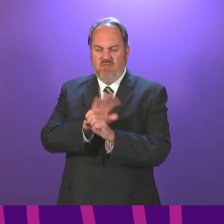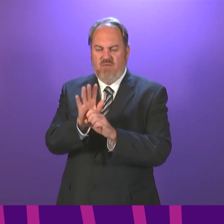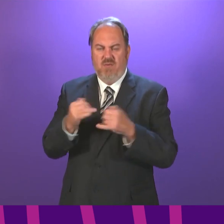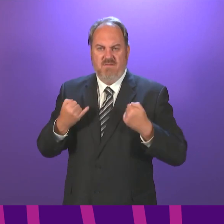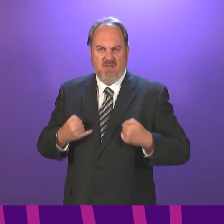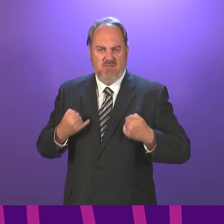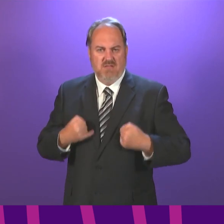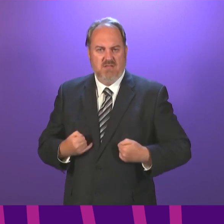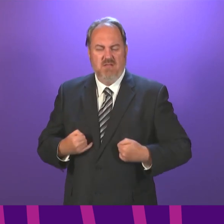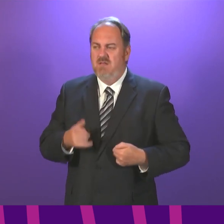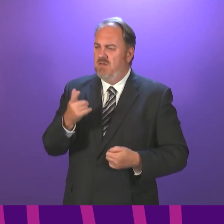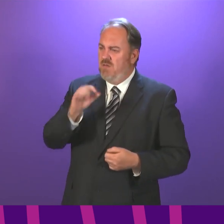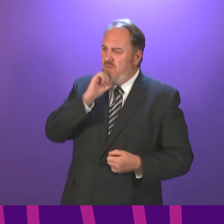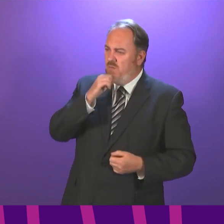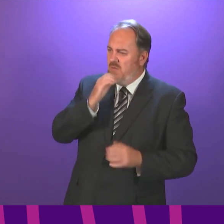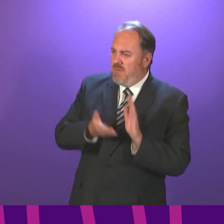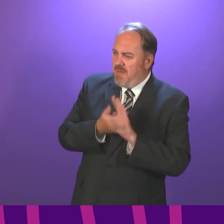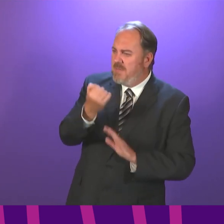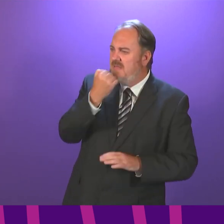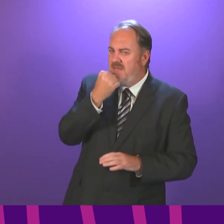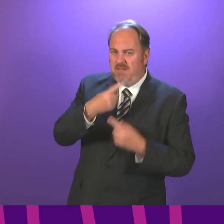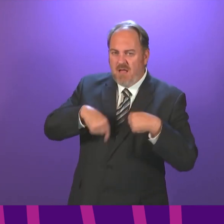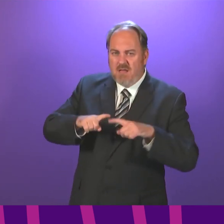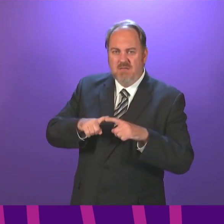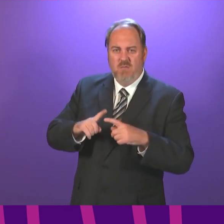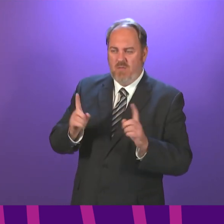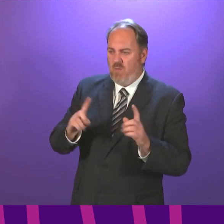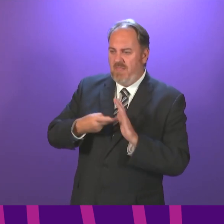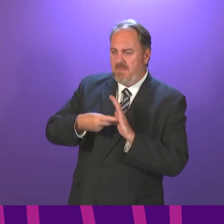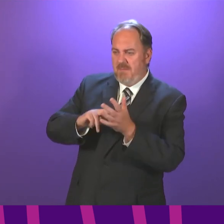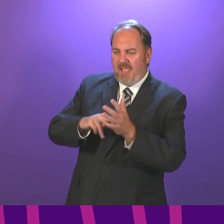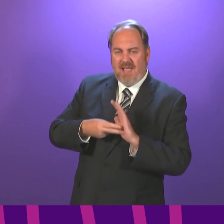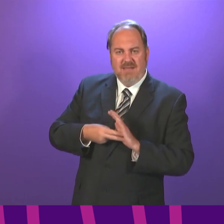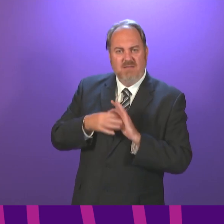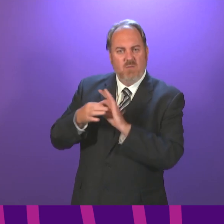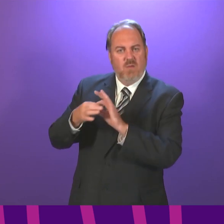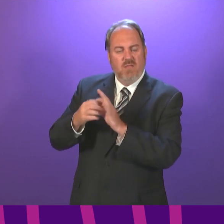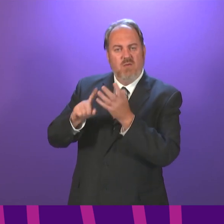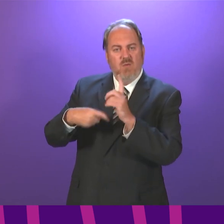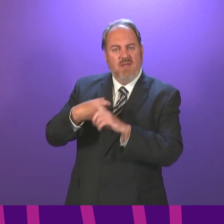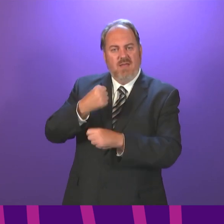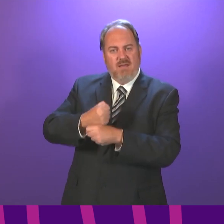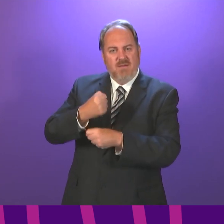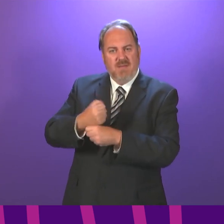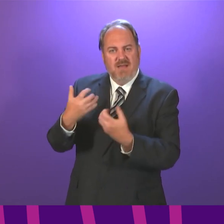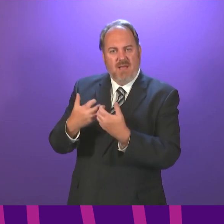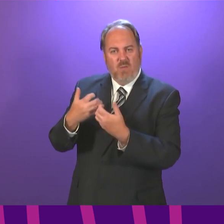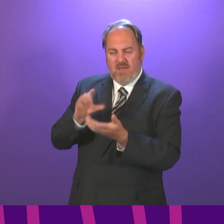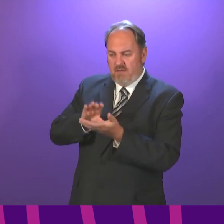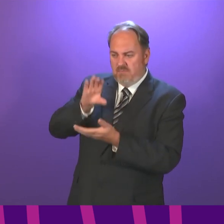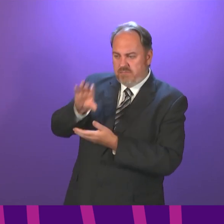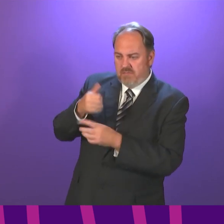an update as to the Scottish Government's latest engagement with the UK Government regarding what support can be made available